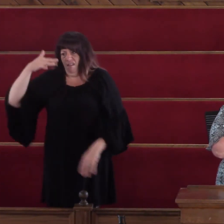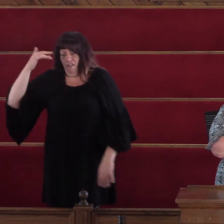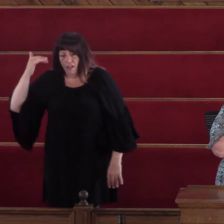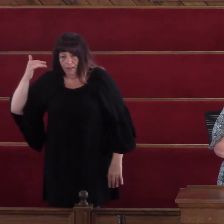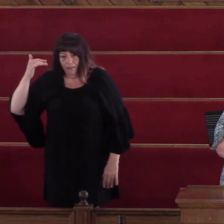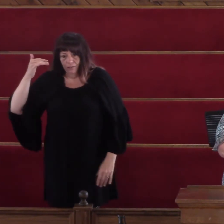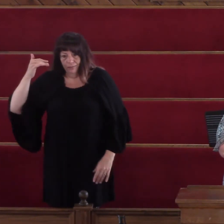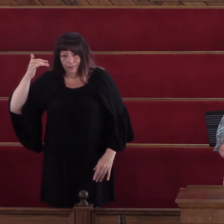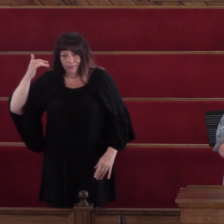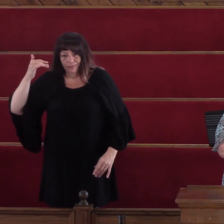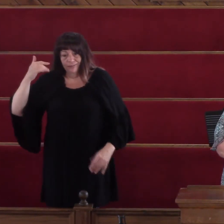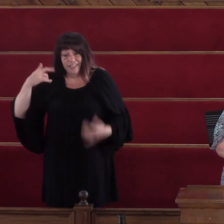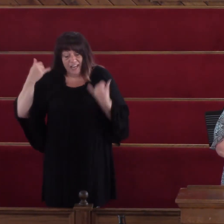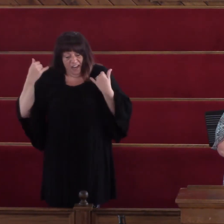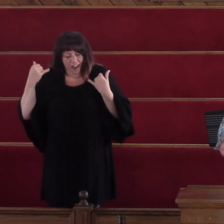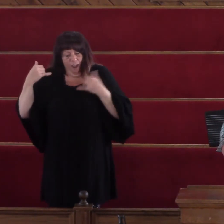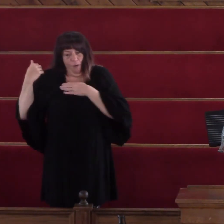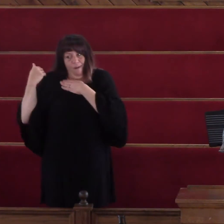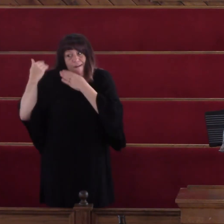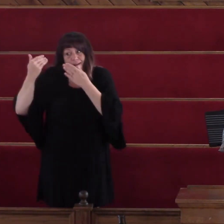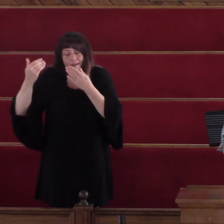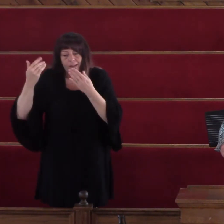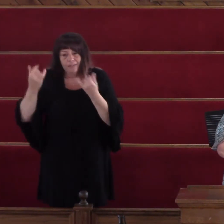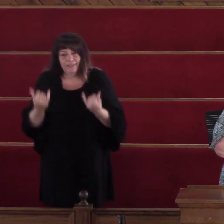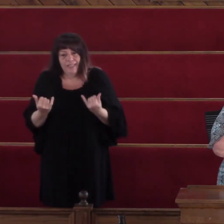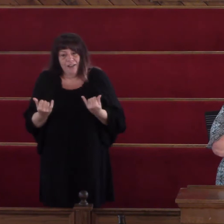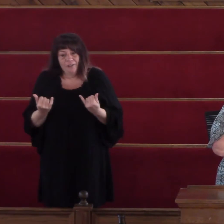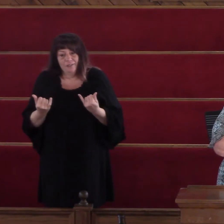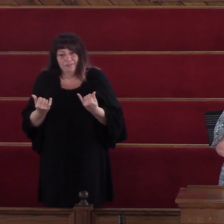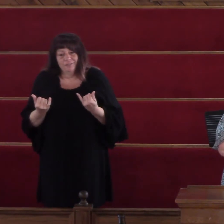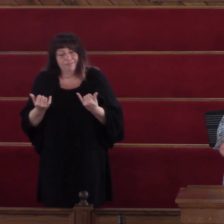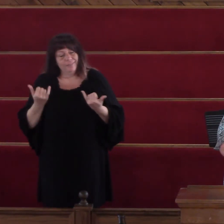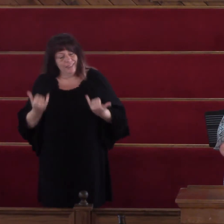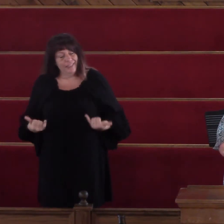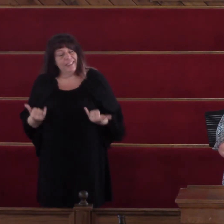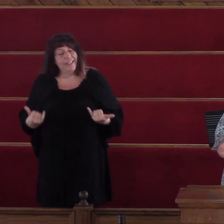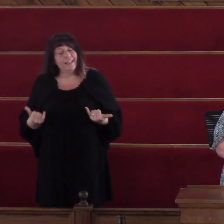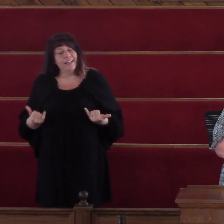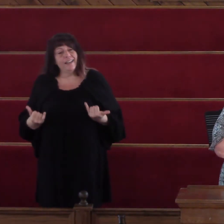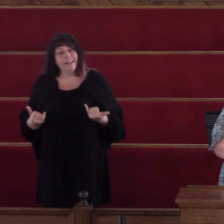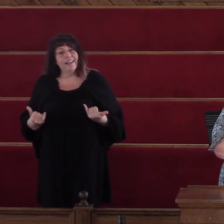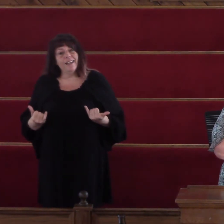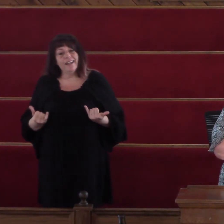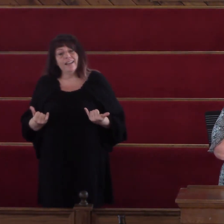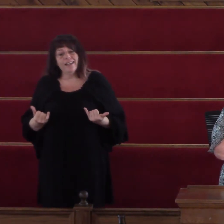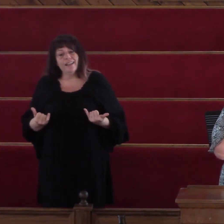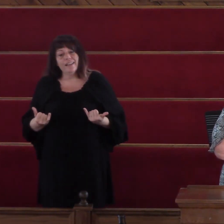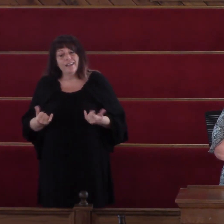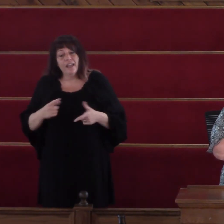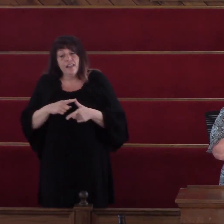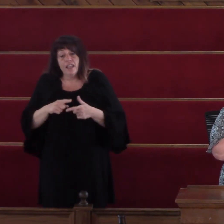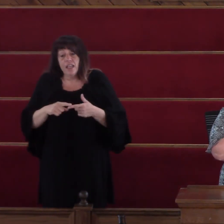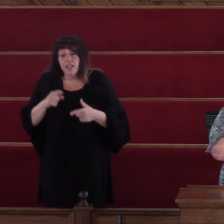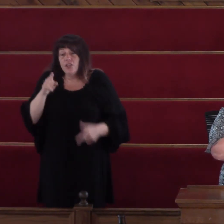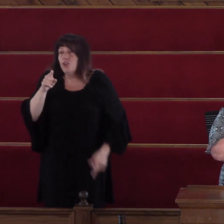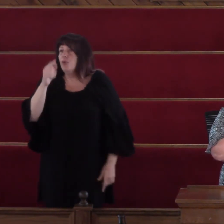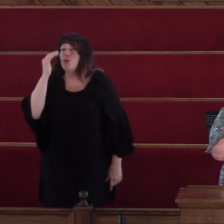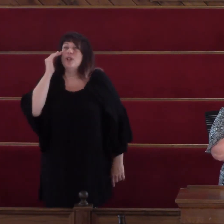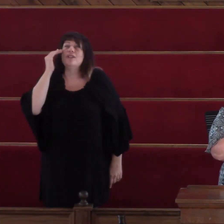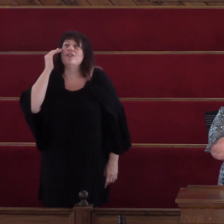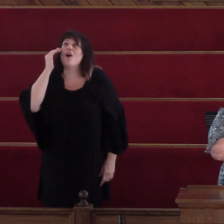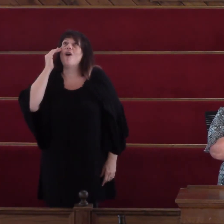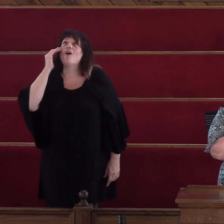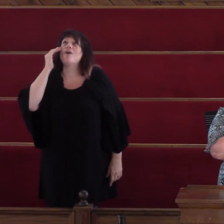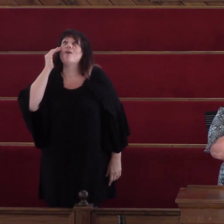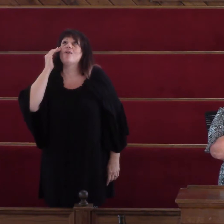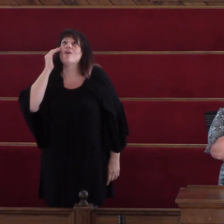from To where I am today Then you